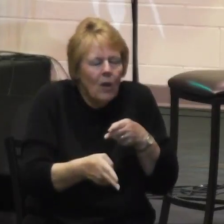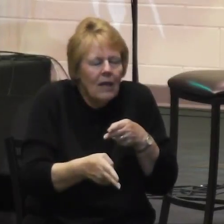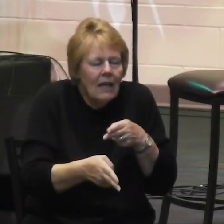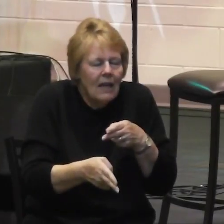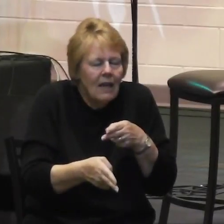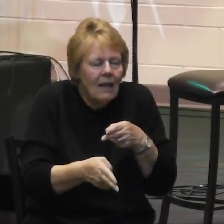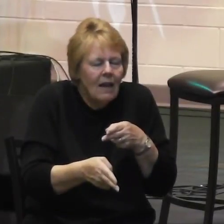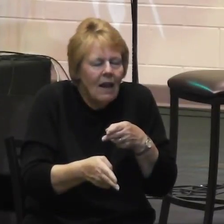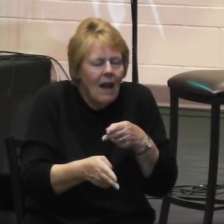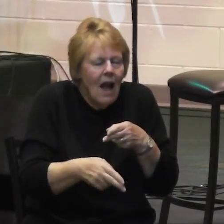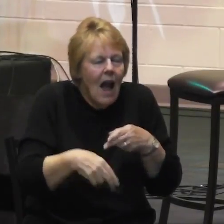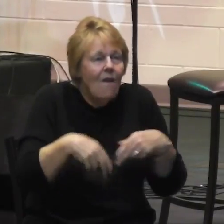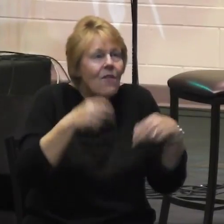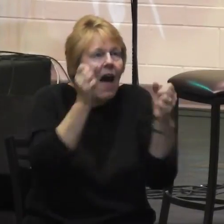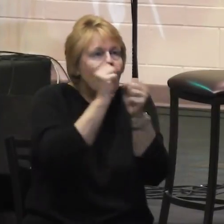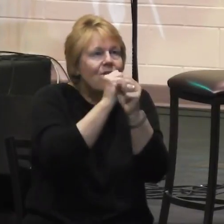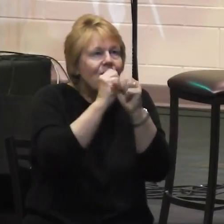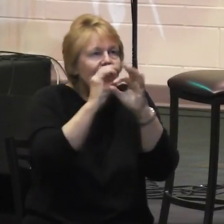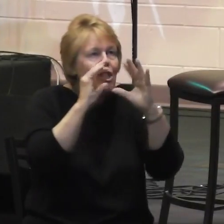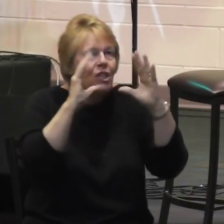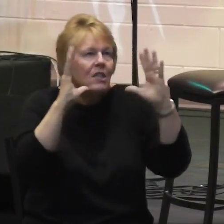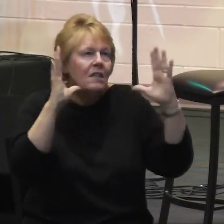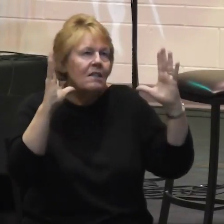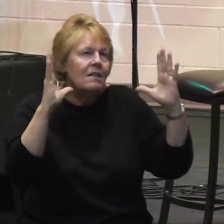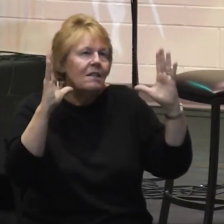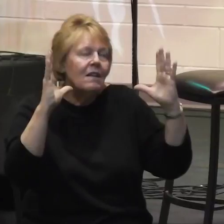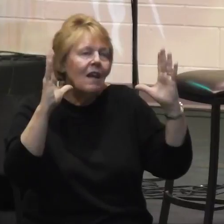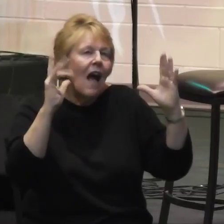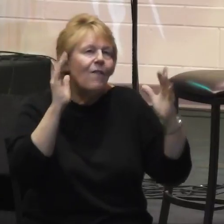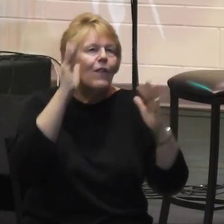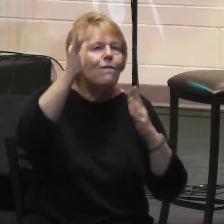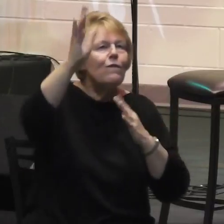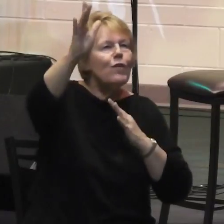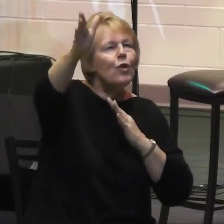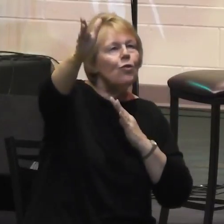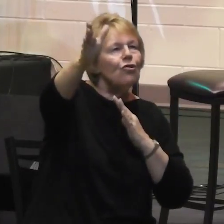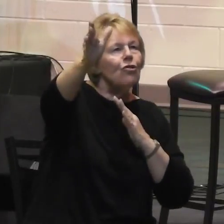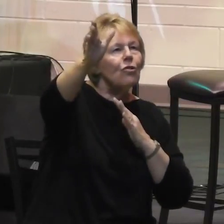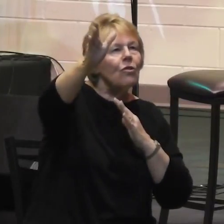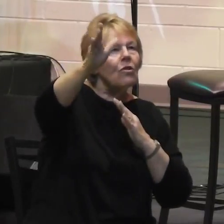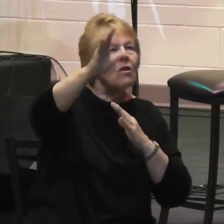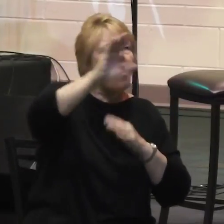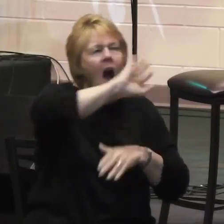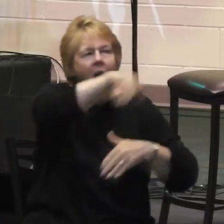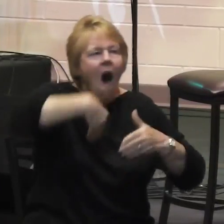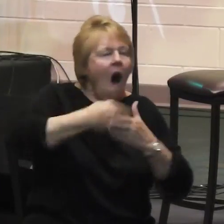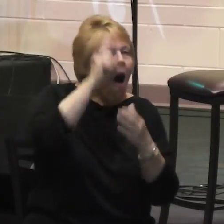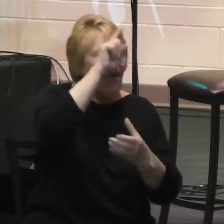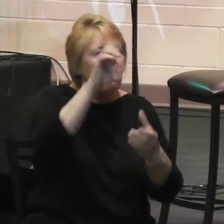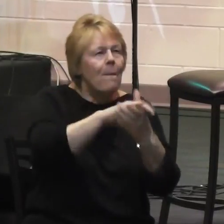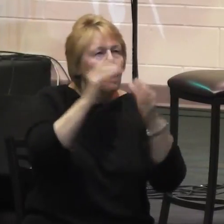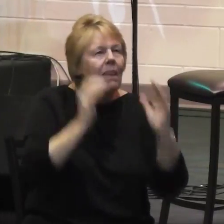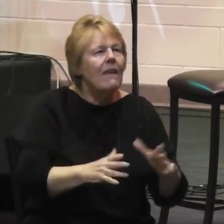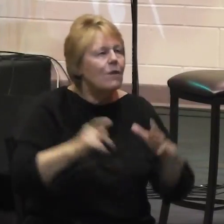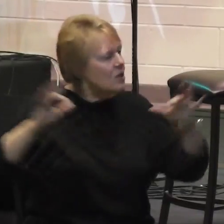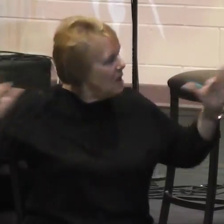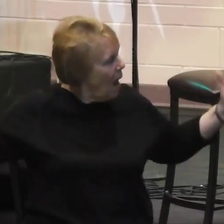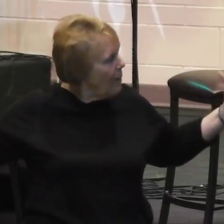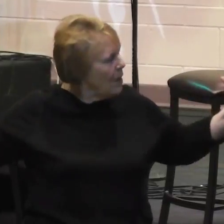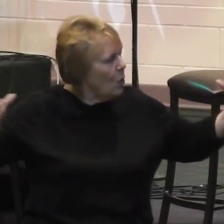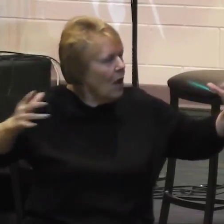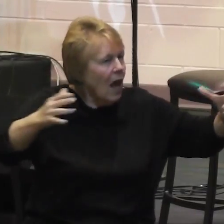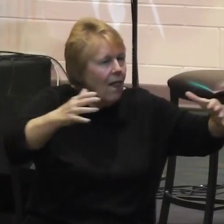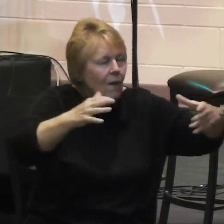seeing up ahead of a church that would come in the future. And it was important enough that Jesus